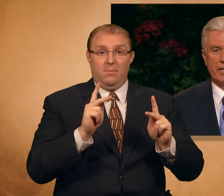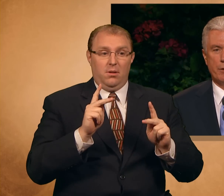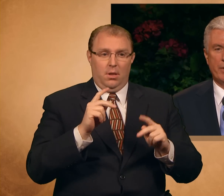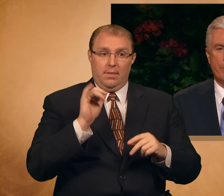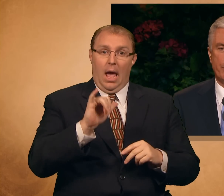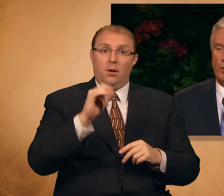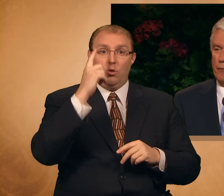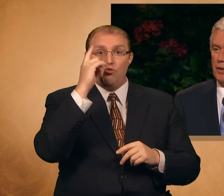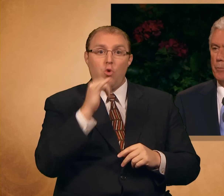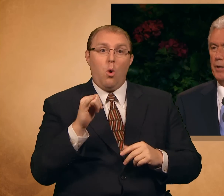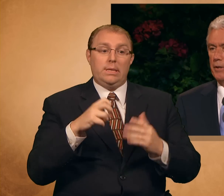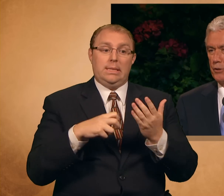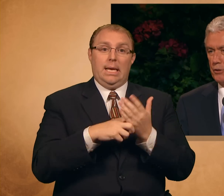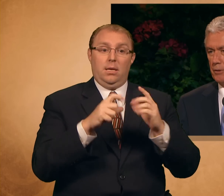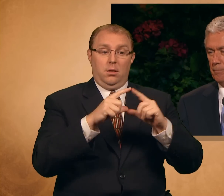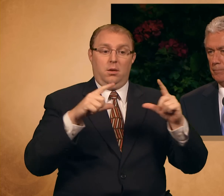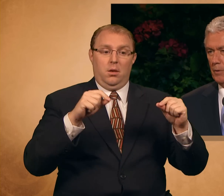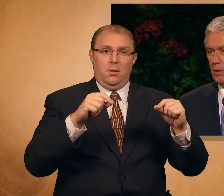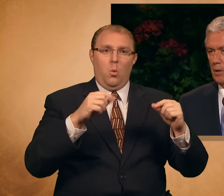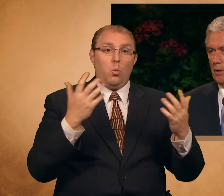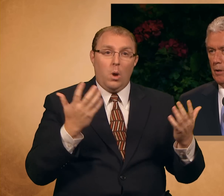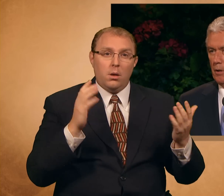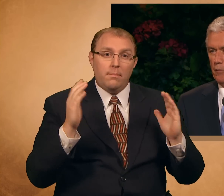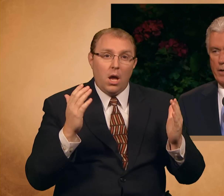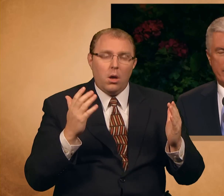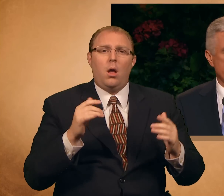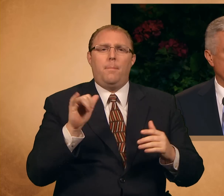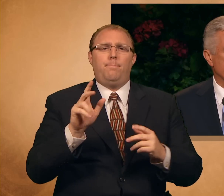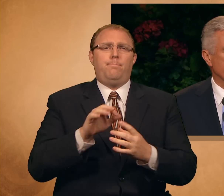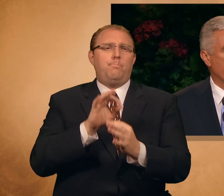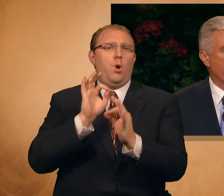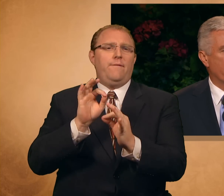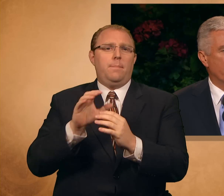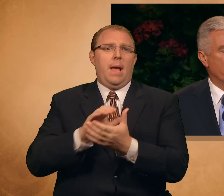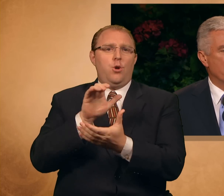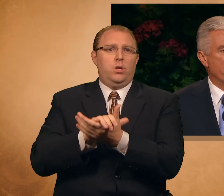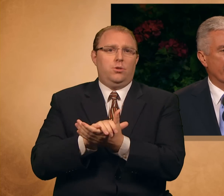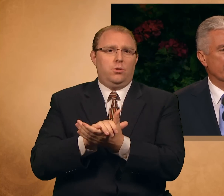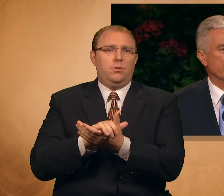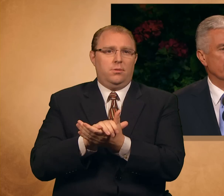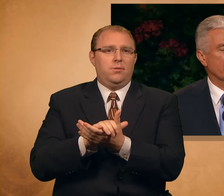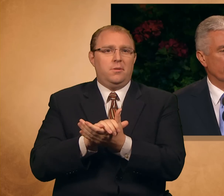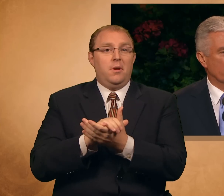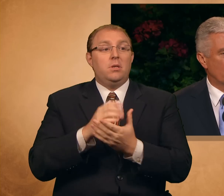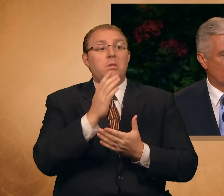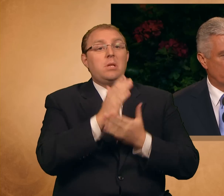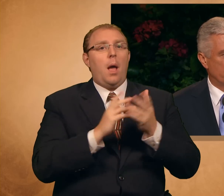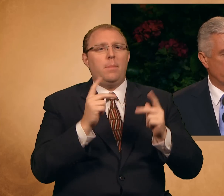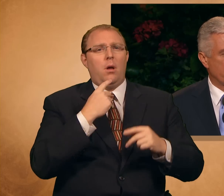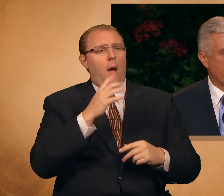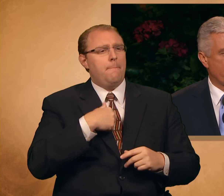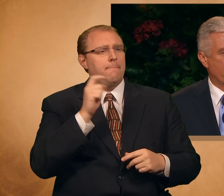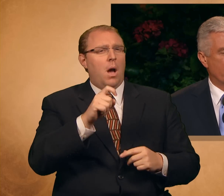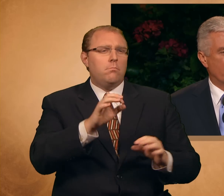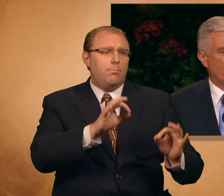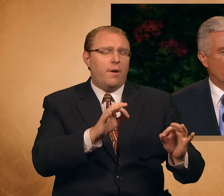the golden ticket may be a perfect marriage. For others, a magazine cover home